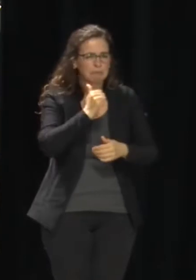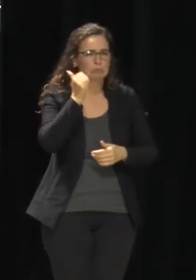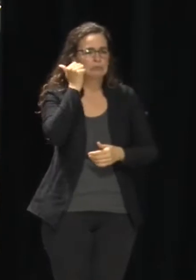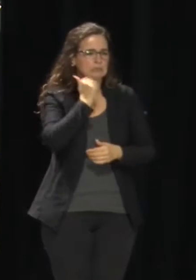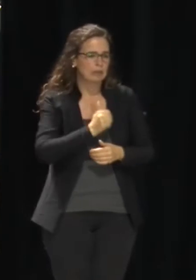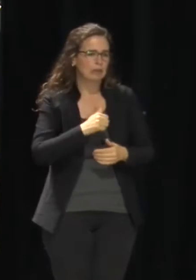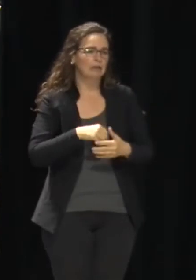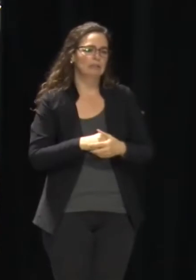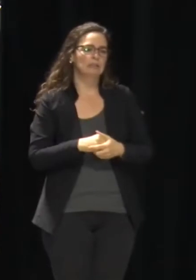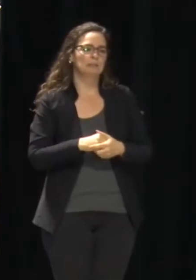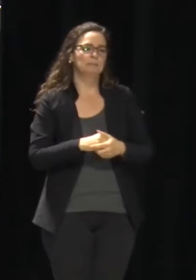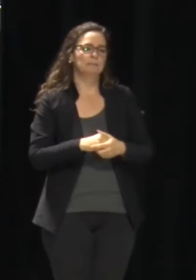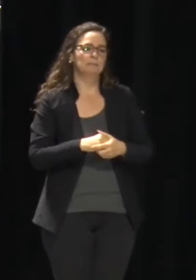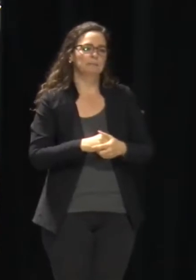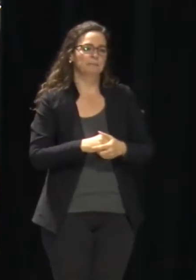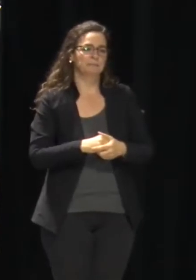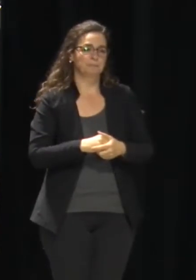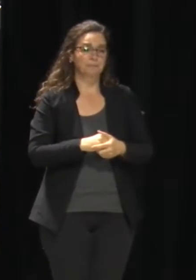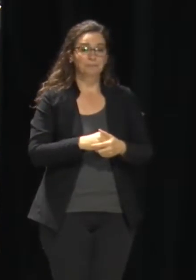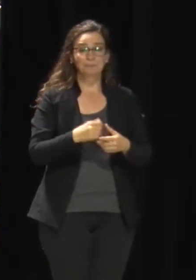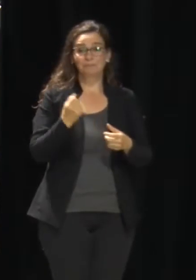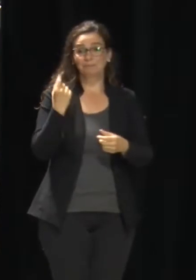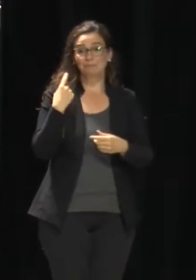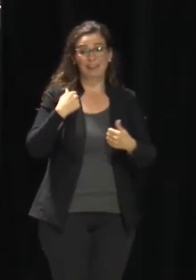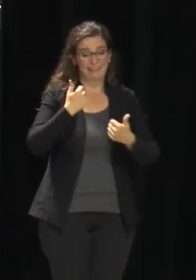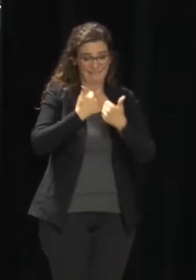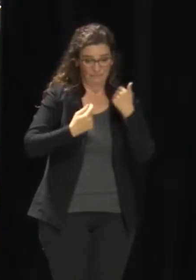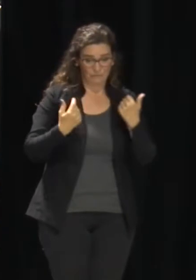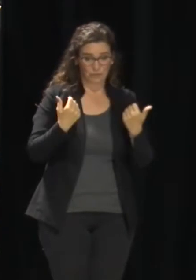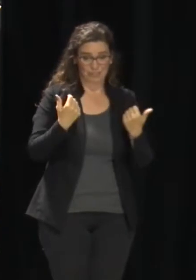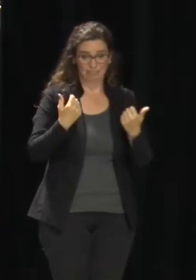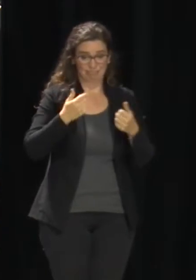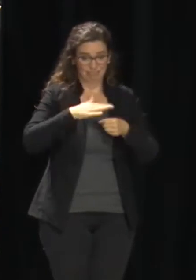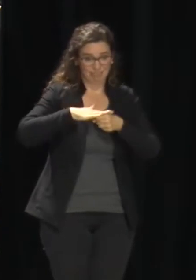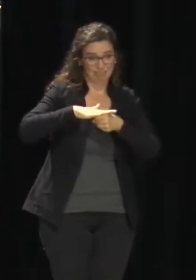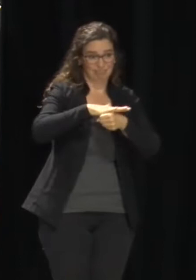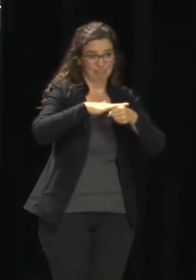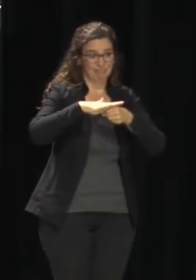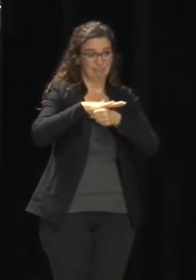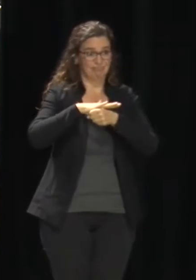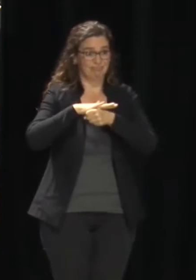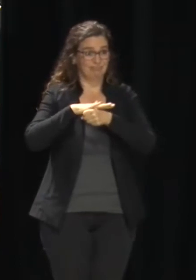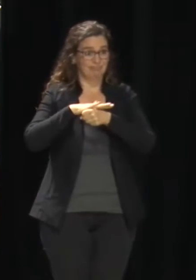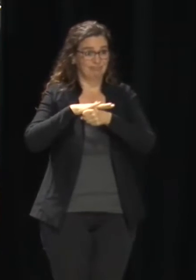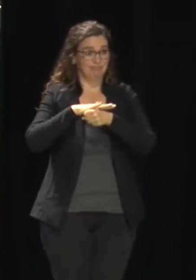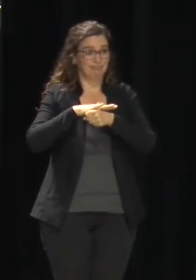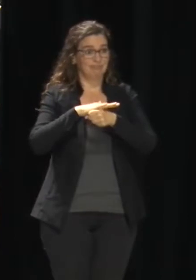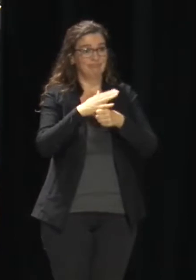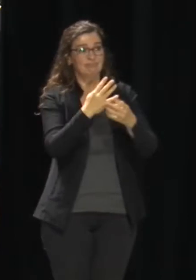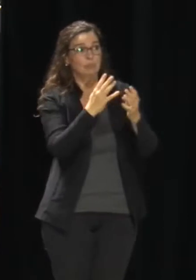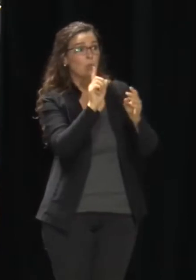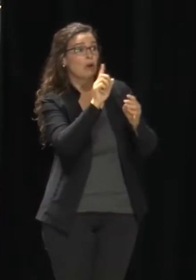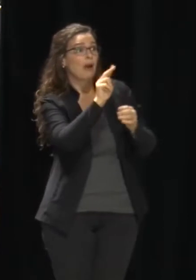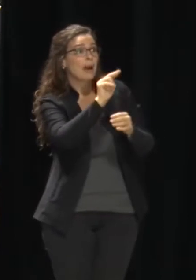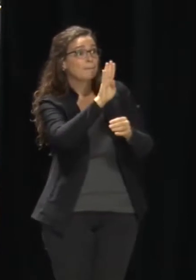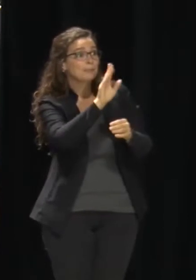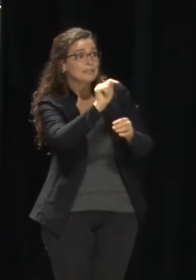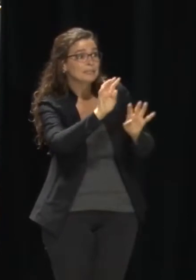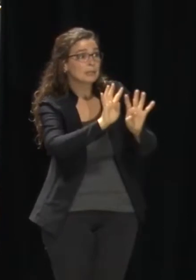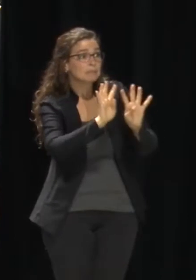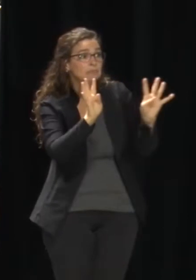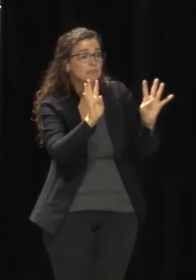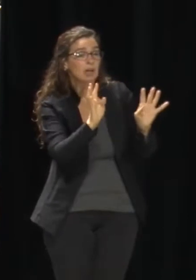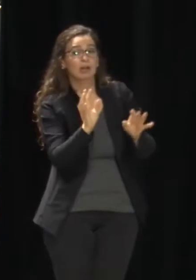that now all of our local colleges, our NBT Bank stadium testing, our